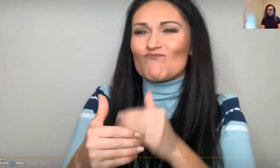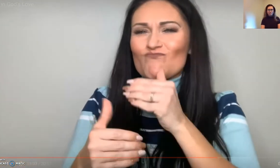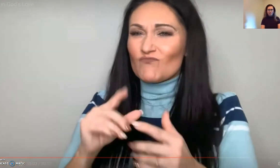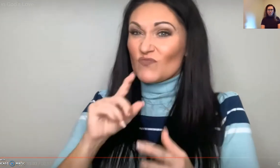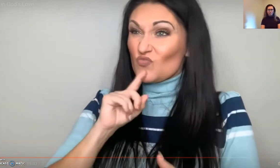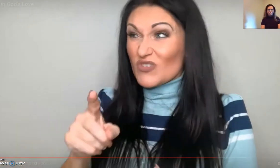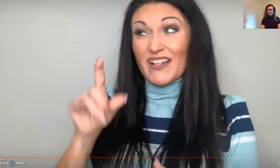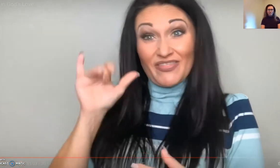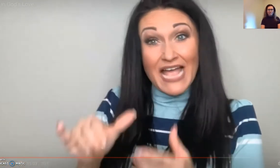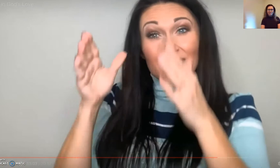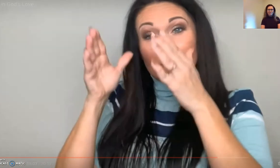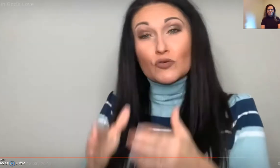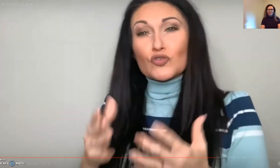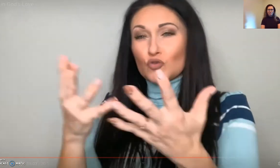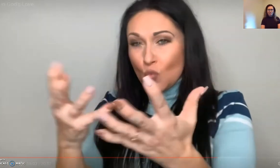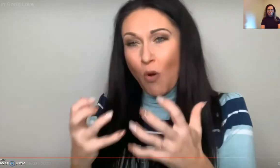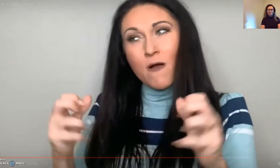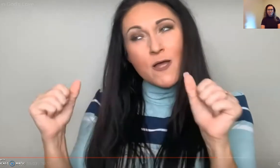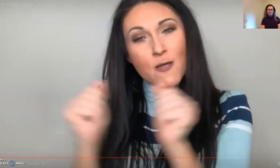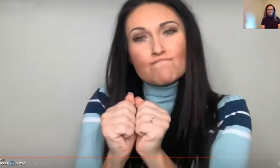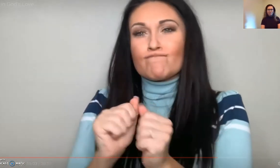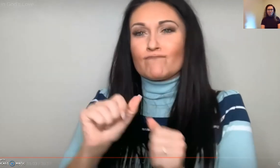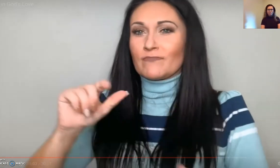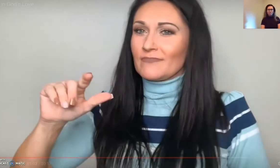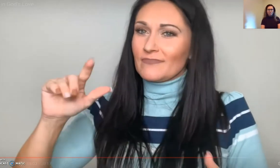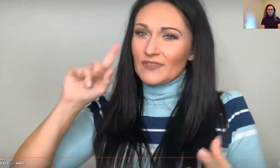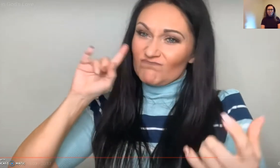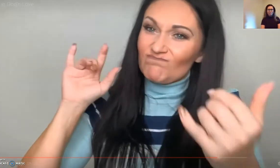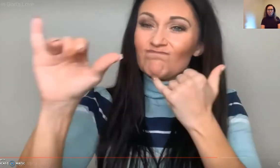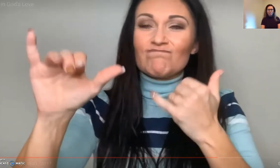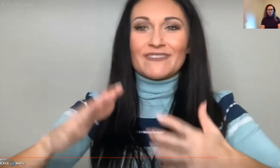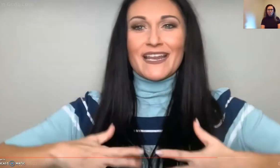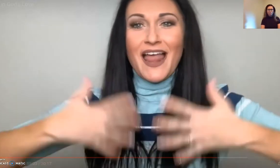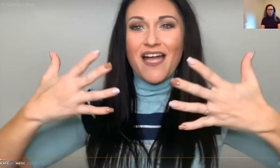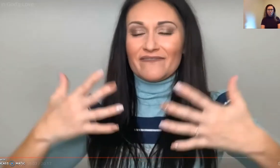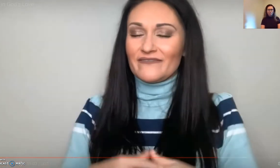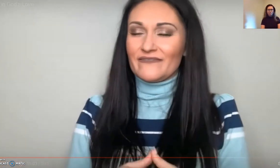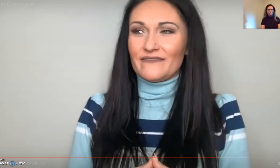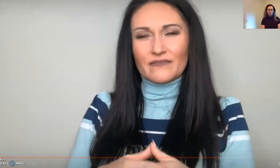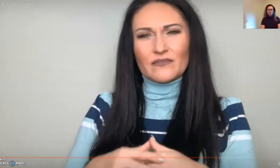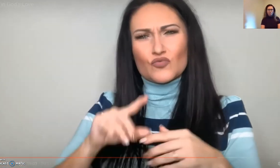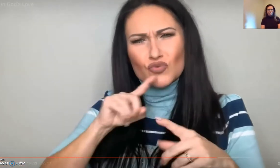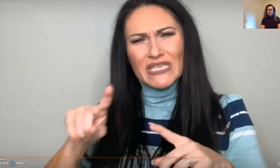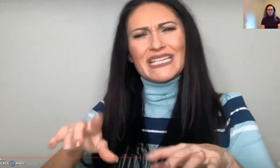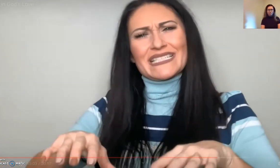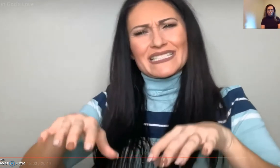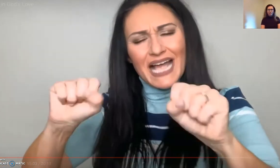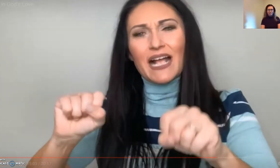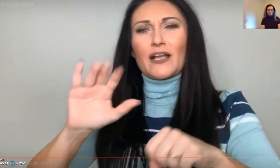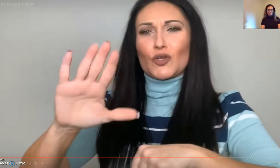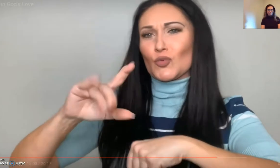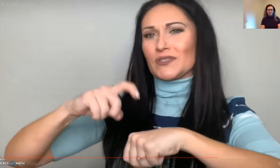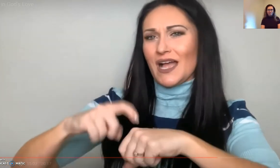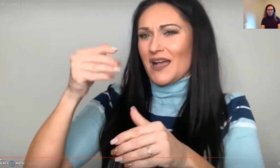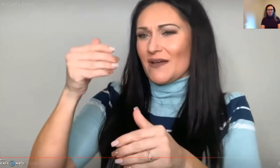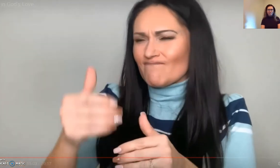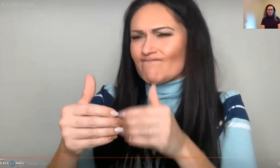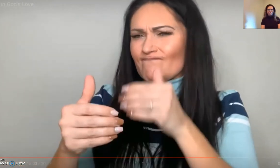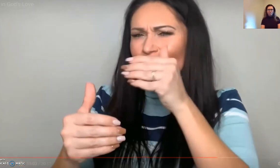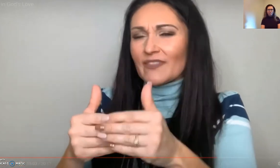Or if you're going on a date, take your time because really that person is with you for life. So take